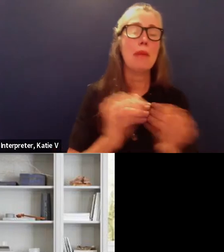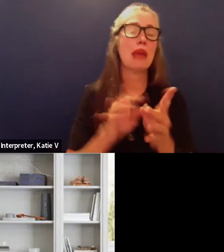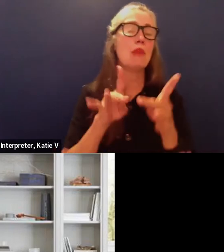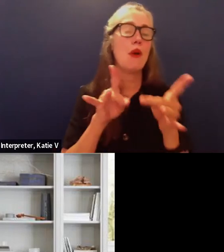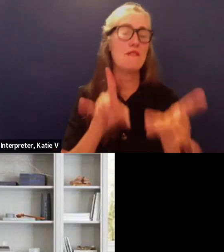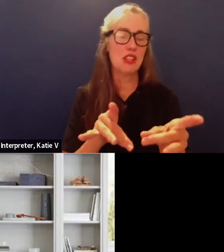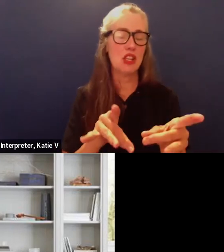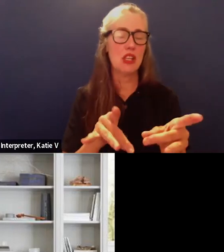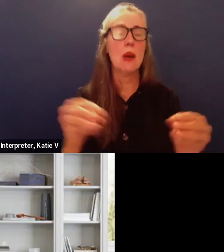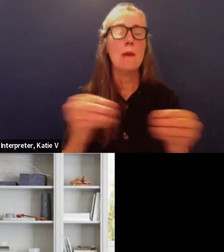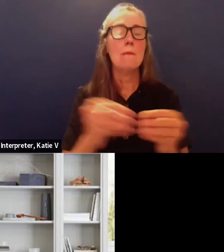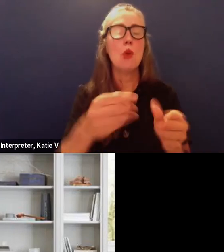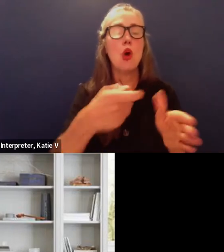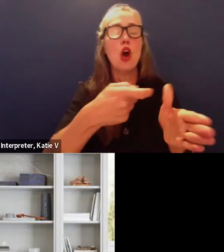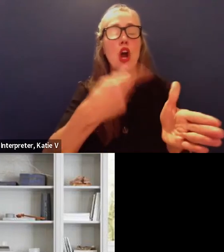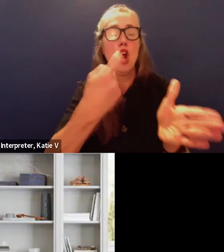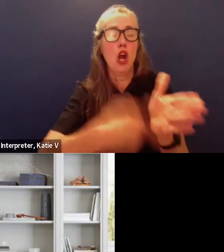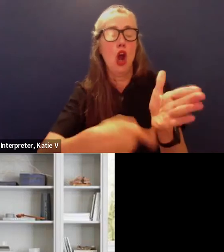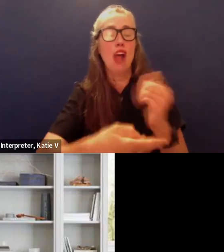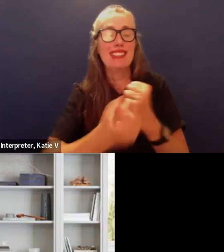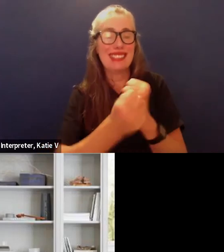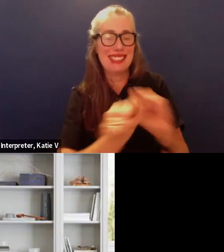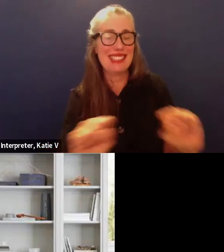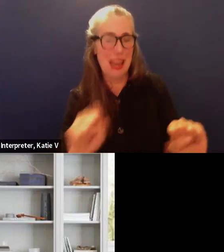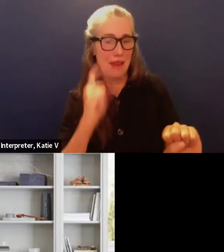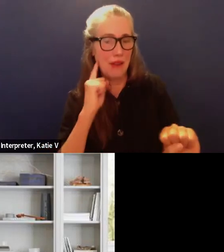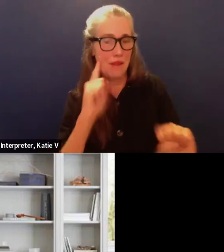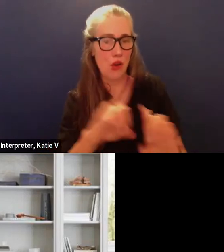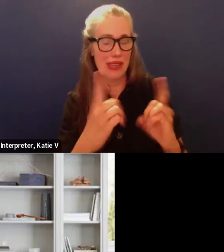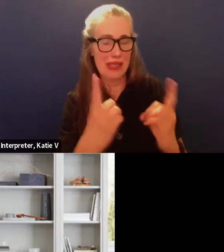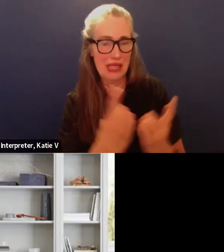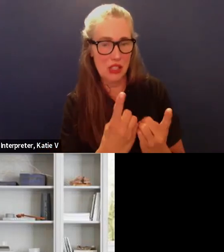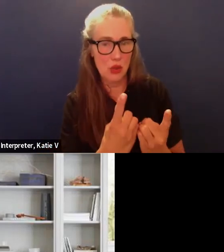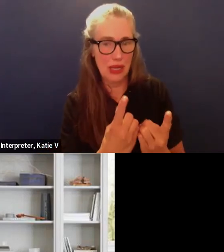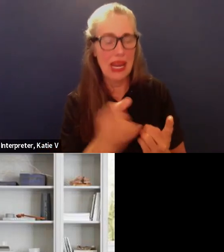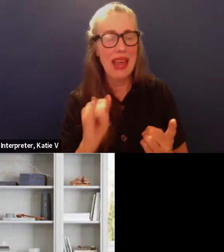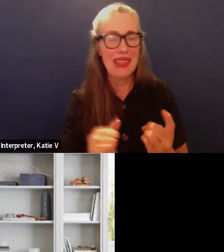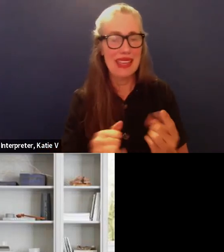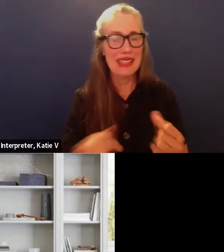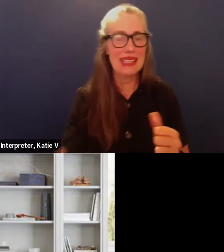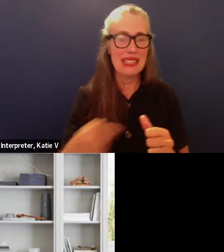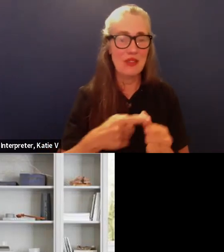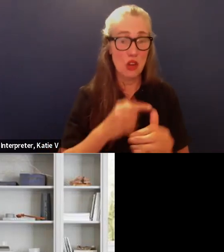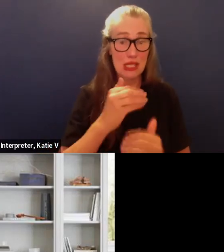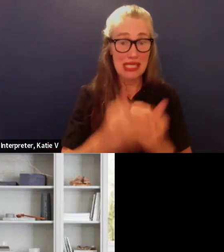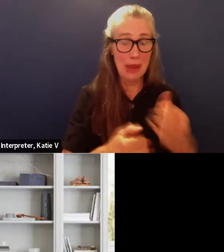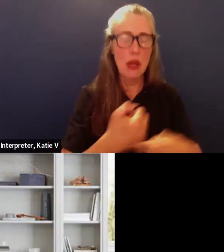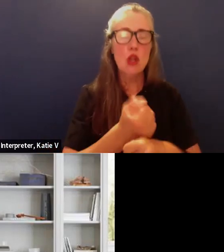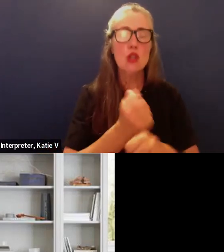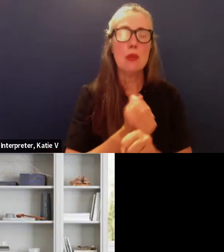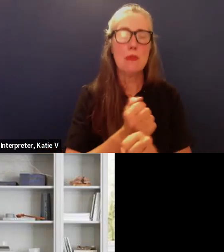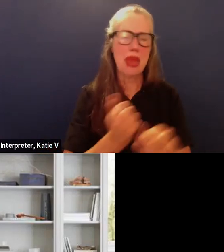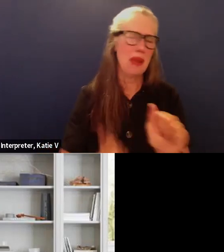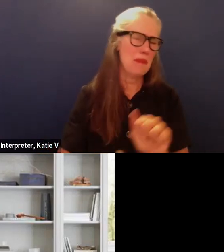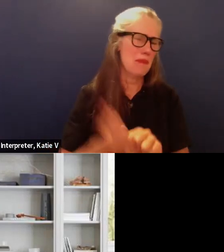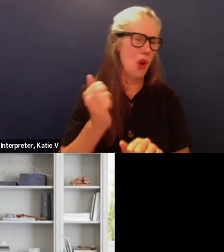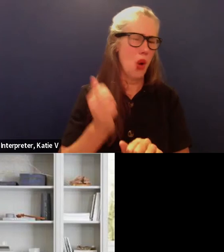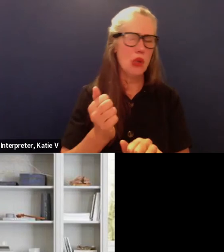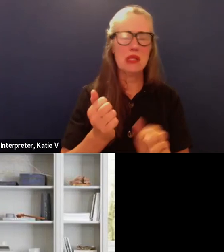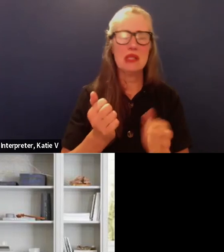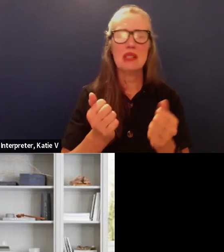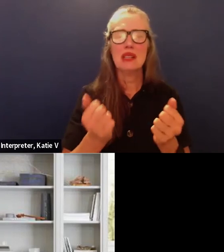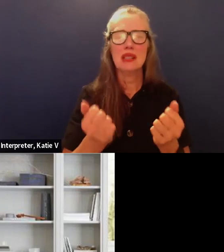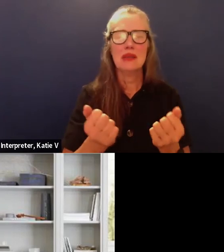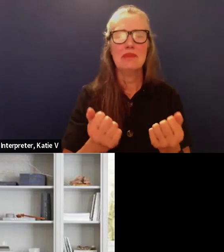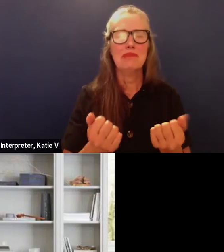district. So this tax levy resolution is step one in trying to make this as efficient as possible for taxpayers.